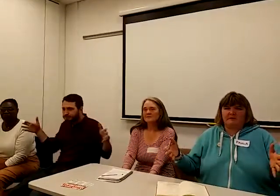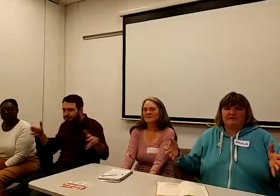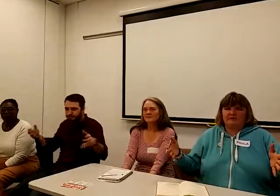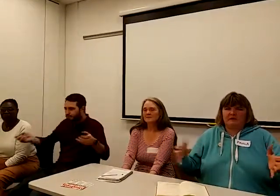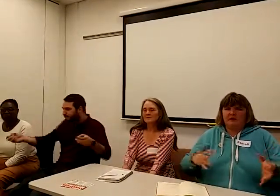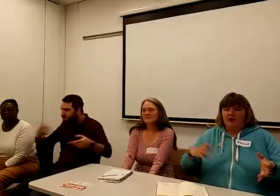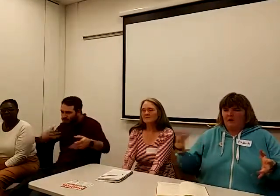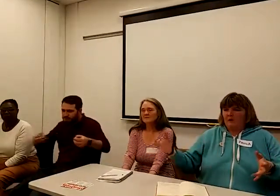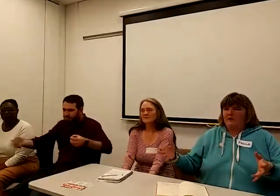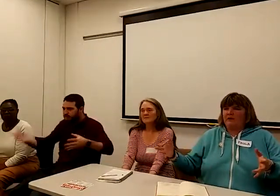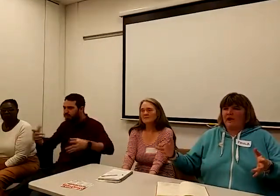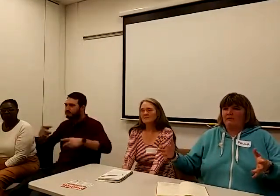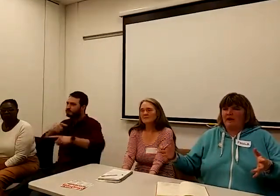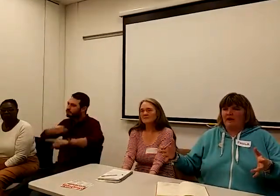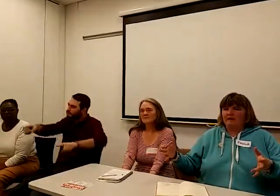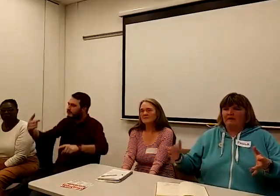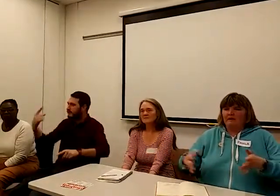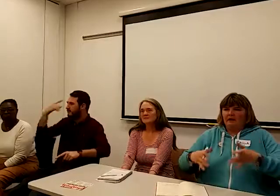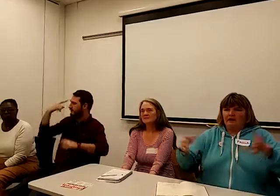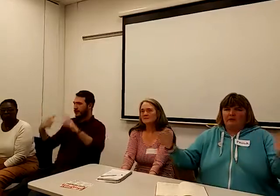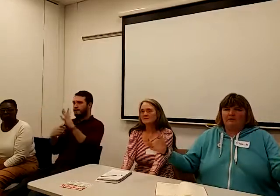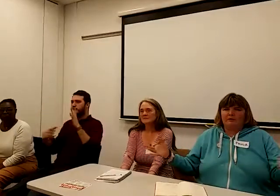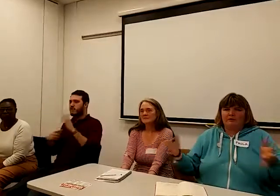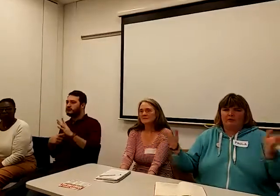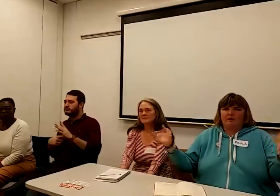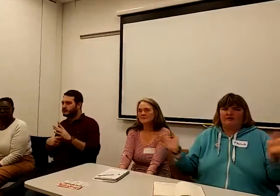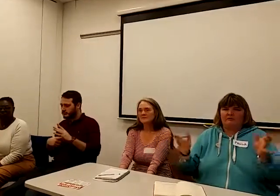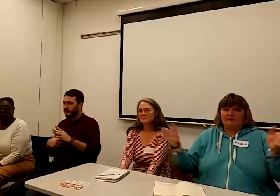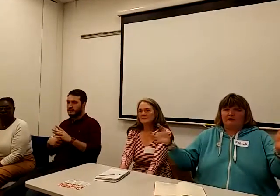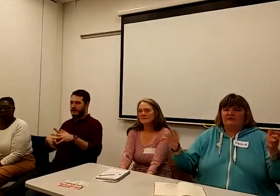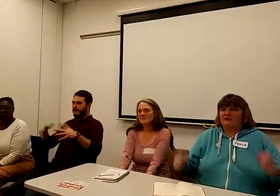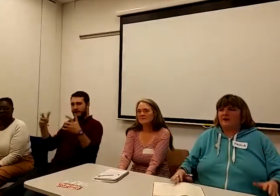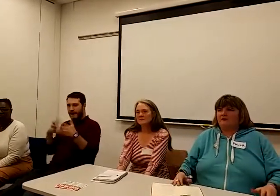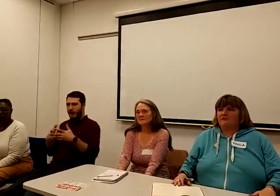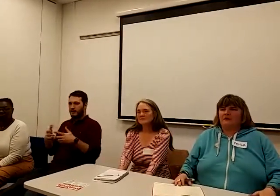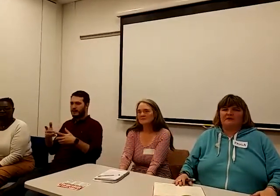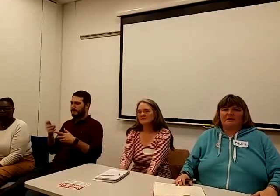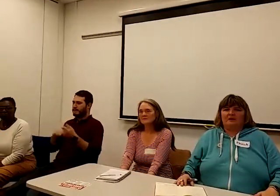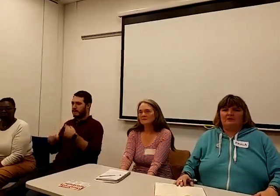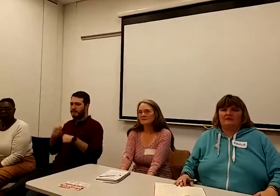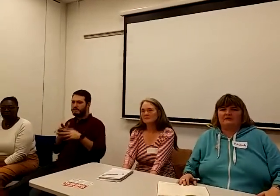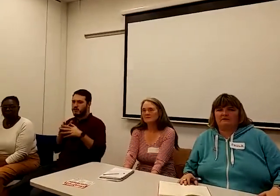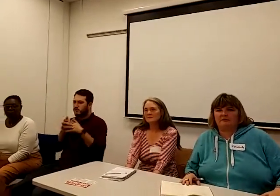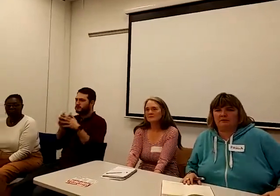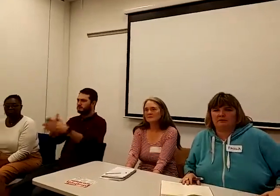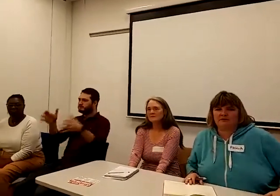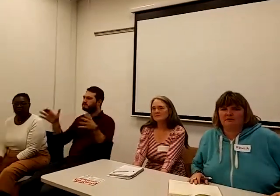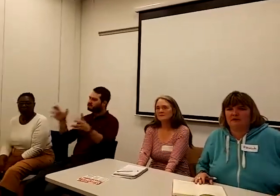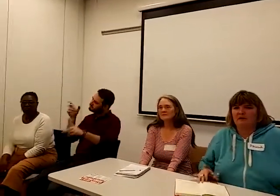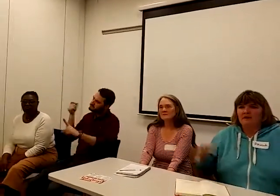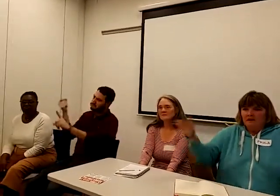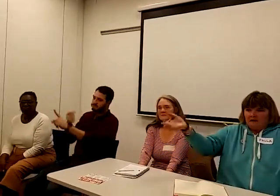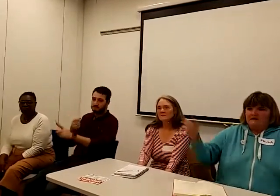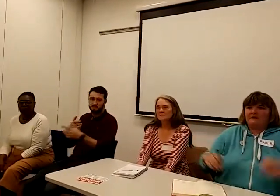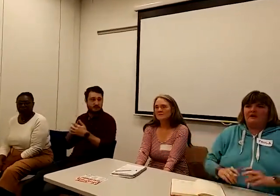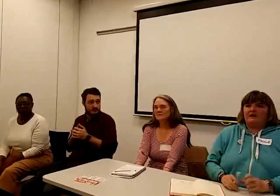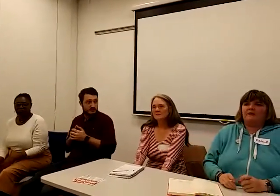important to you, where we campaign, and how we build the wider movement to get involved and help us build it. So,